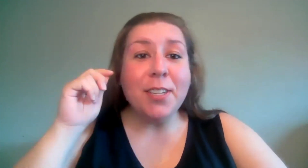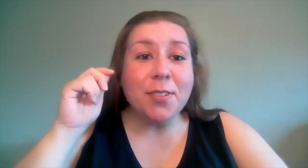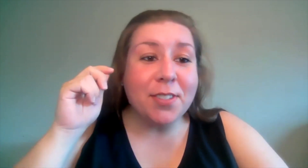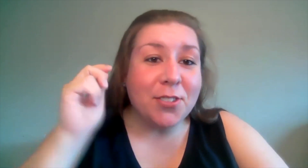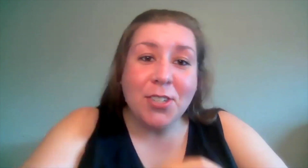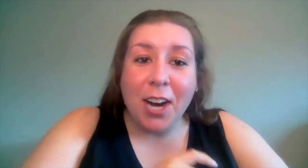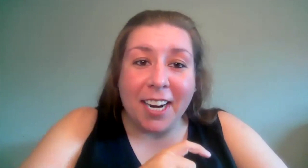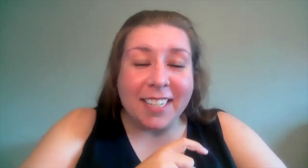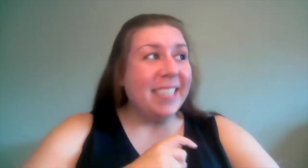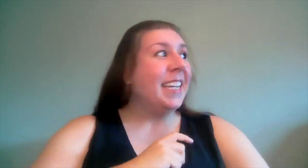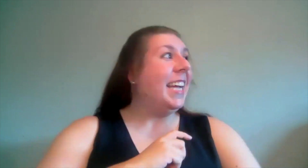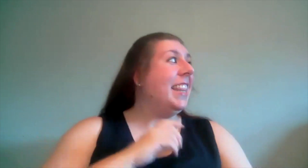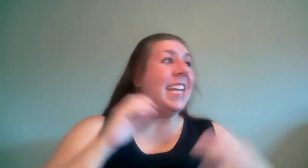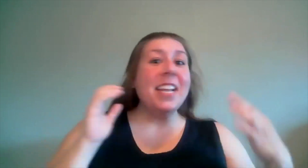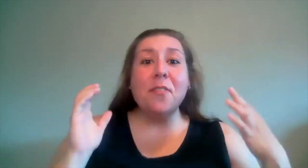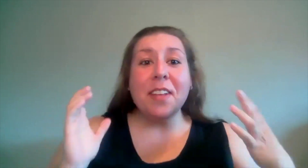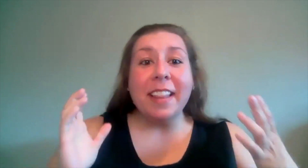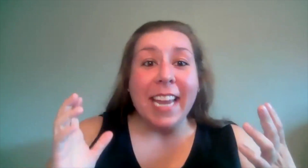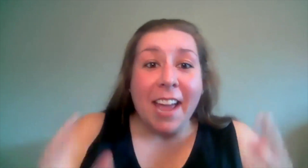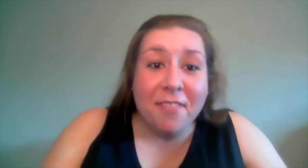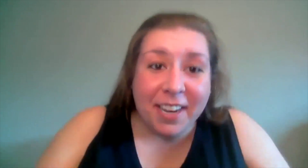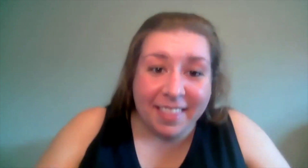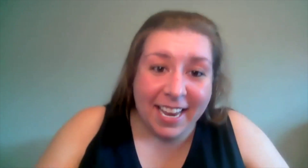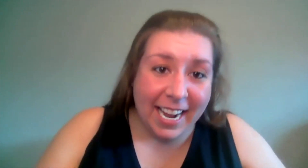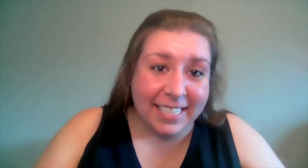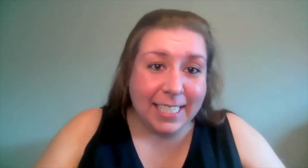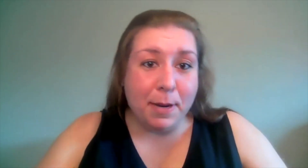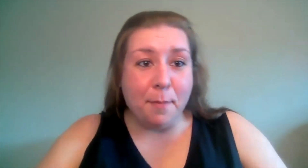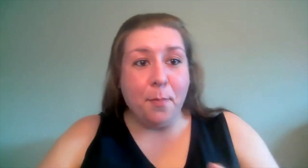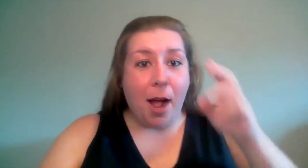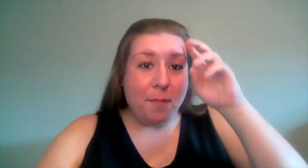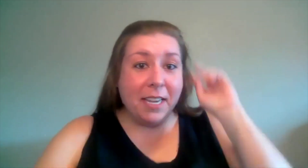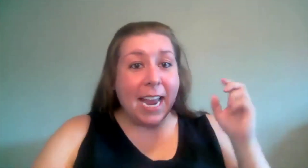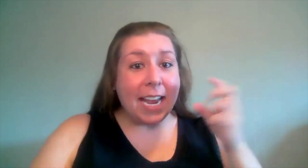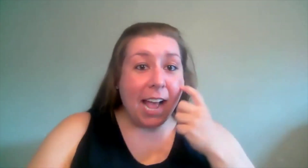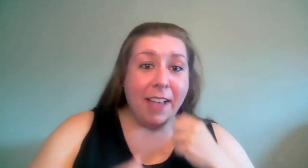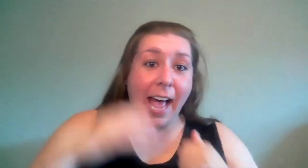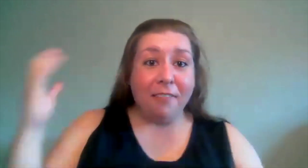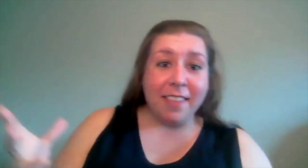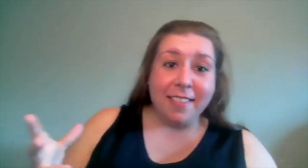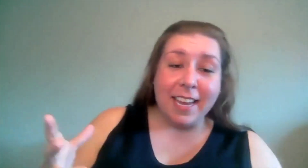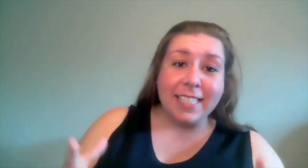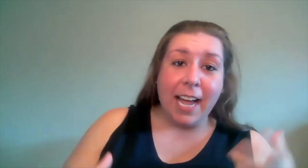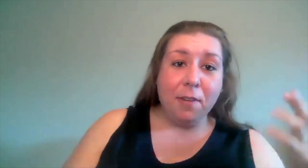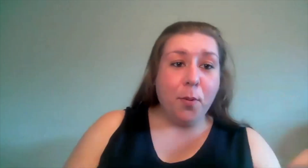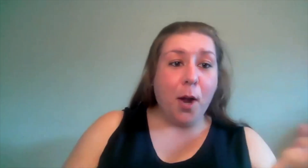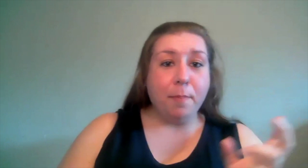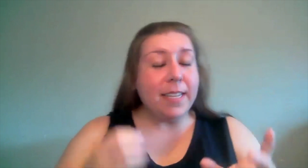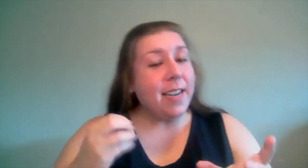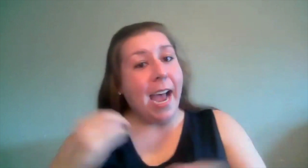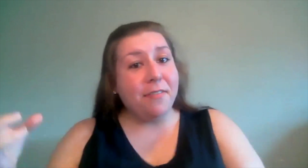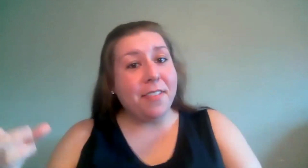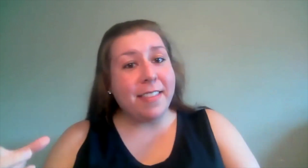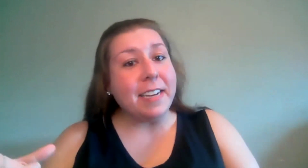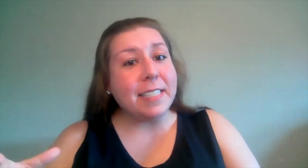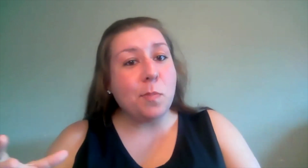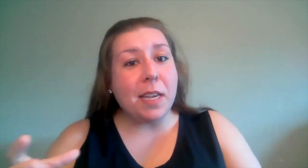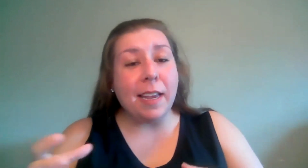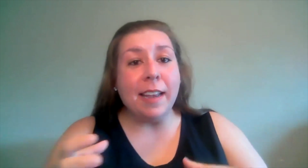you start then you feel like everything has to be a prop and you can't have half the things having props and half the things being